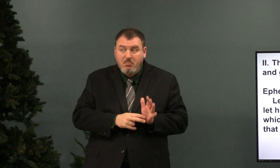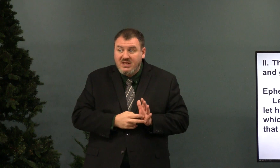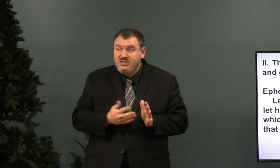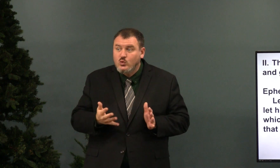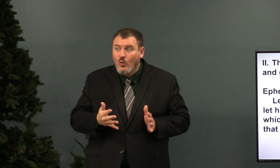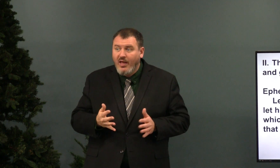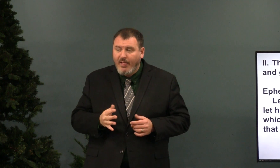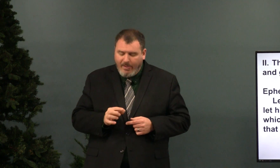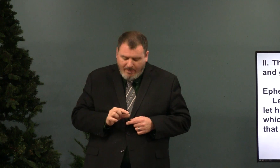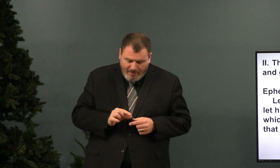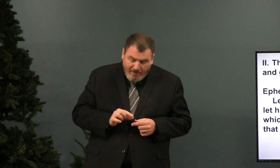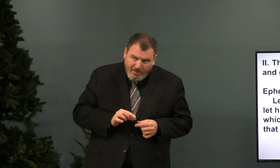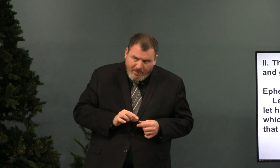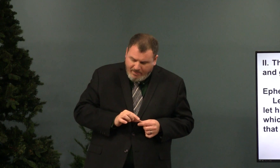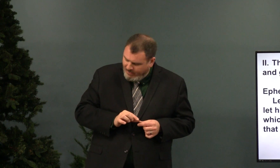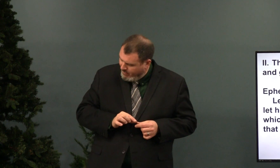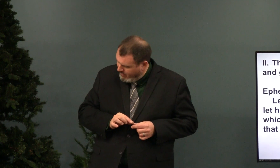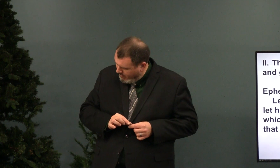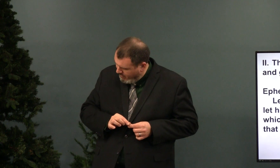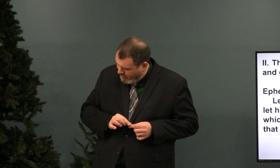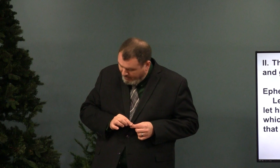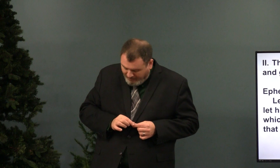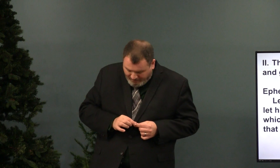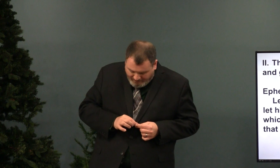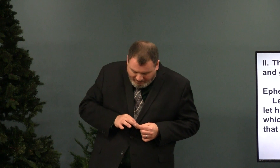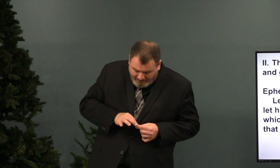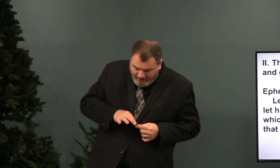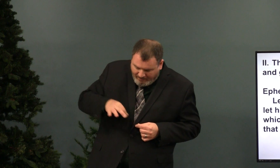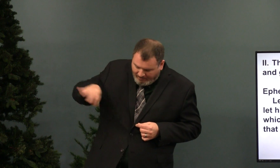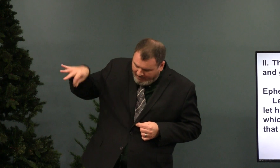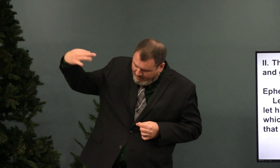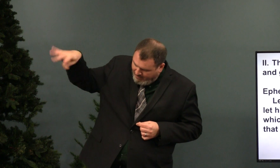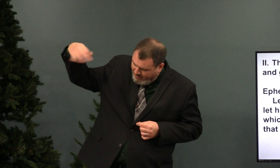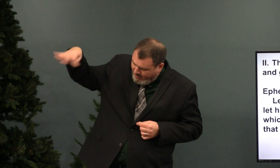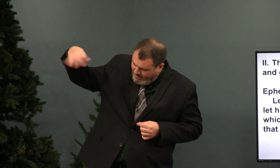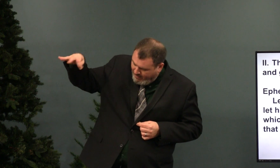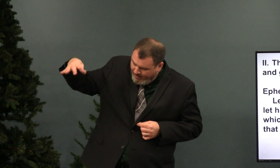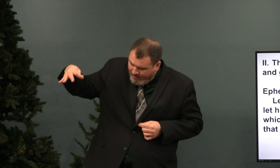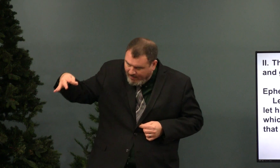That means not just a little bit,